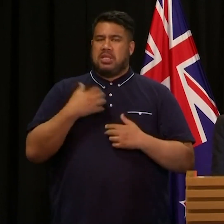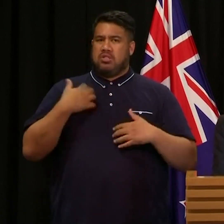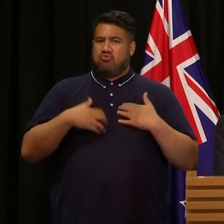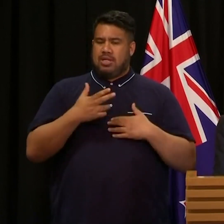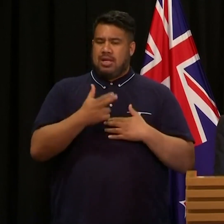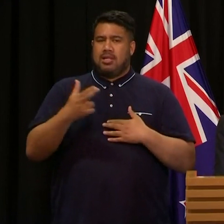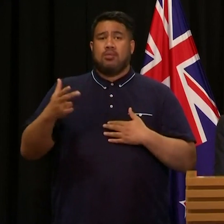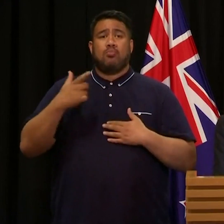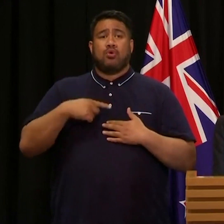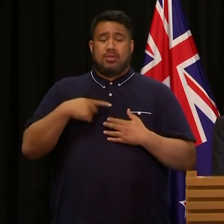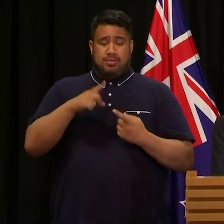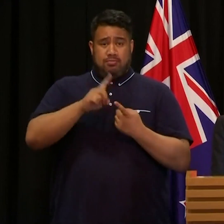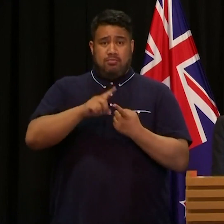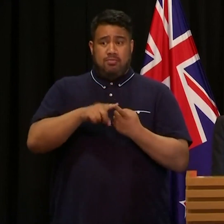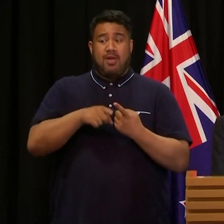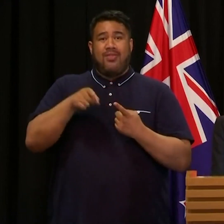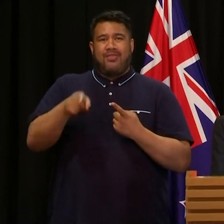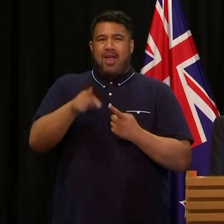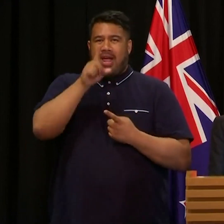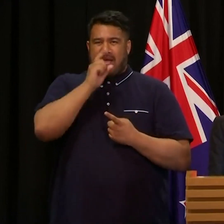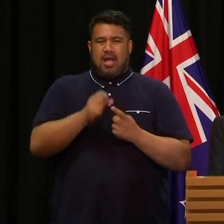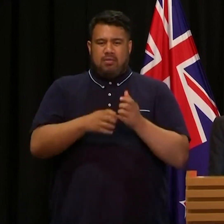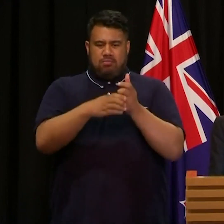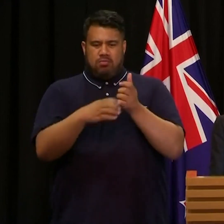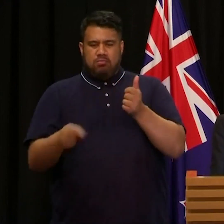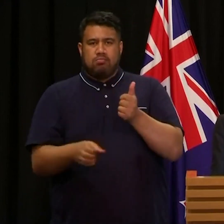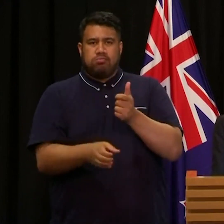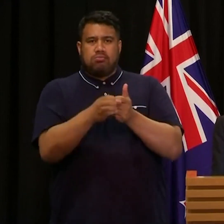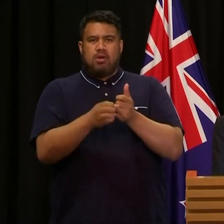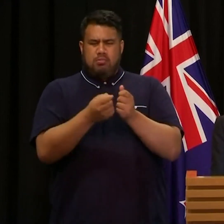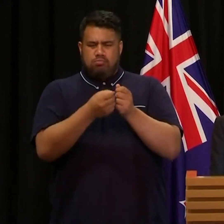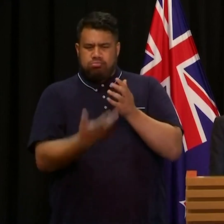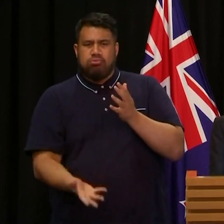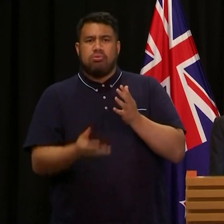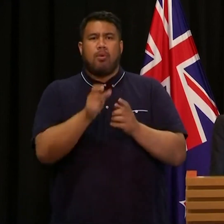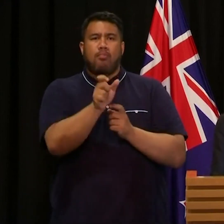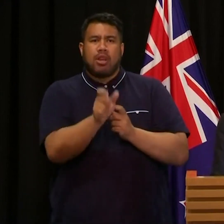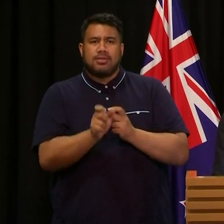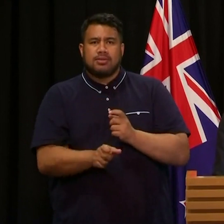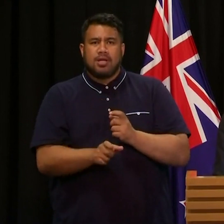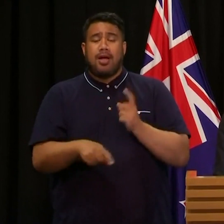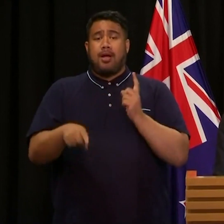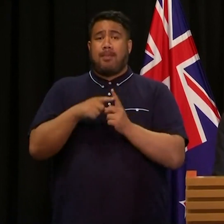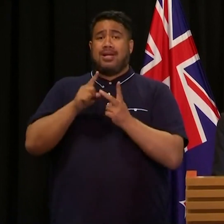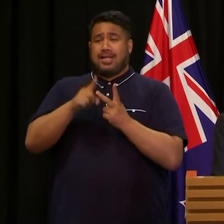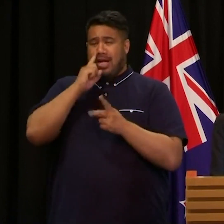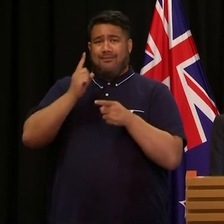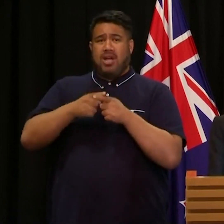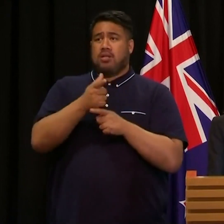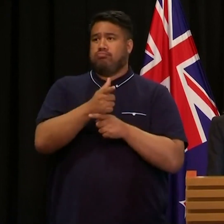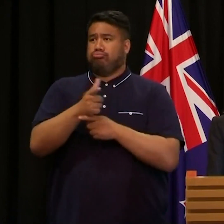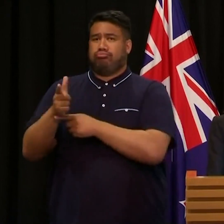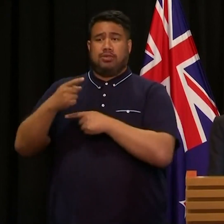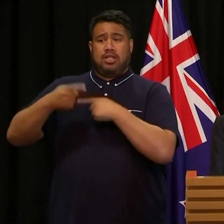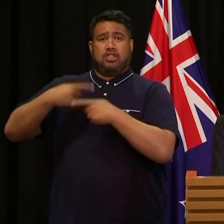First, their capacity, and also their delivery. They had the power to shoot continuously,